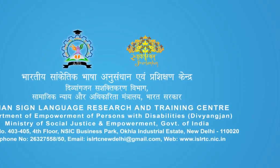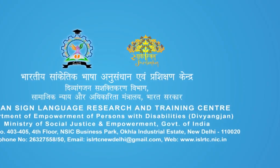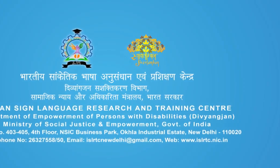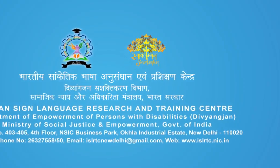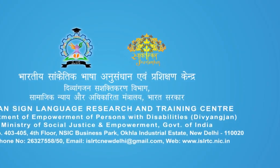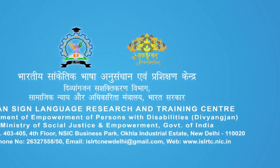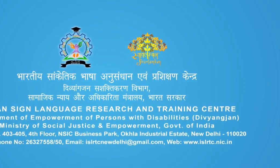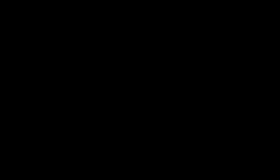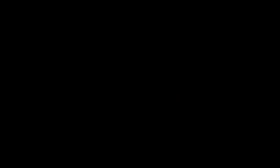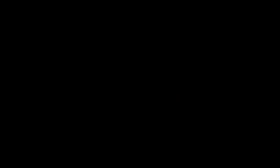Yes